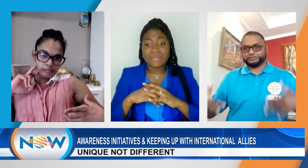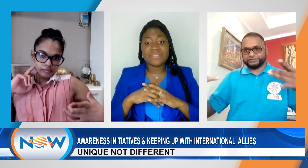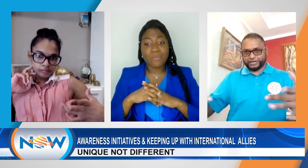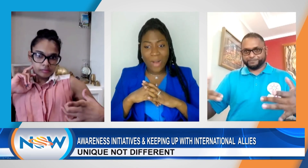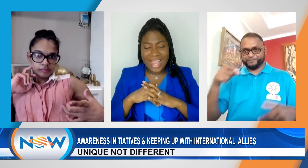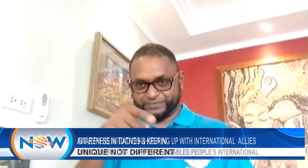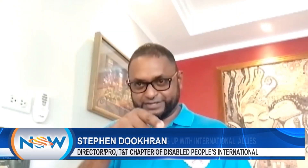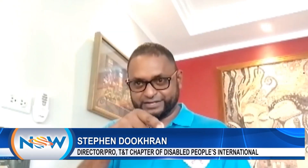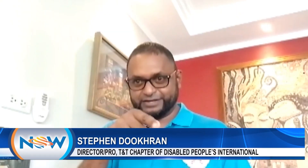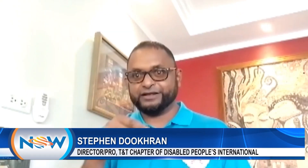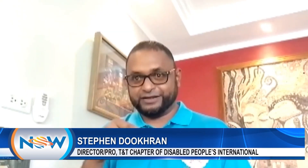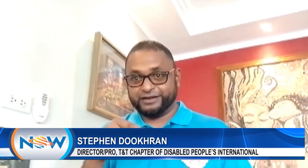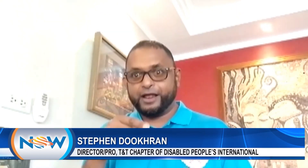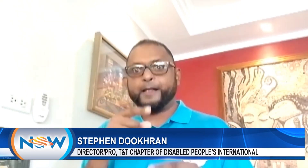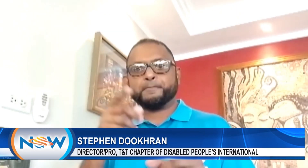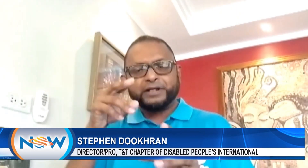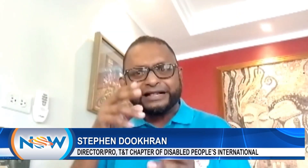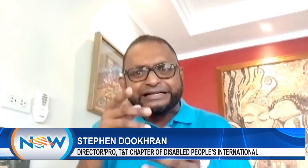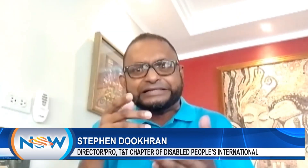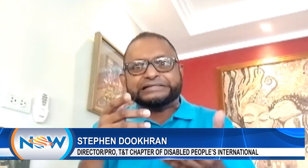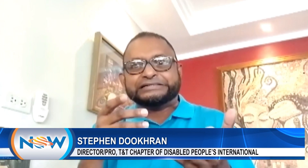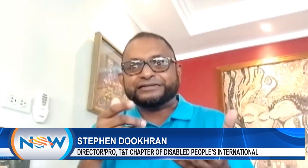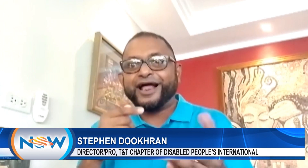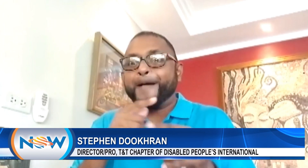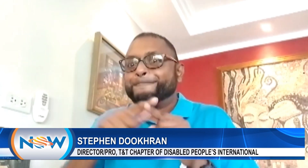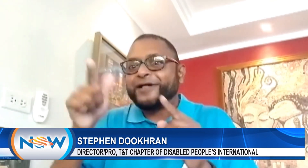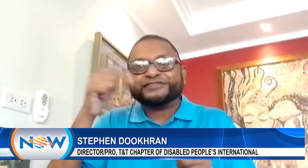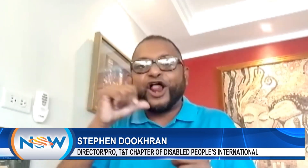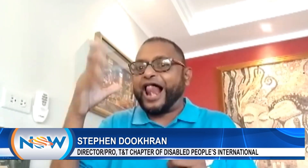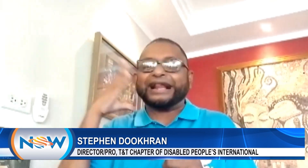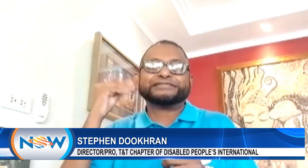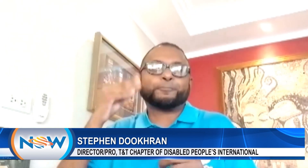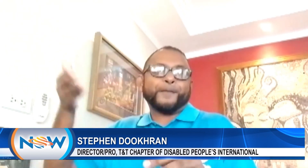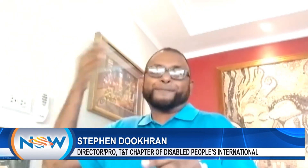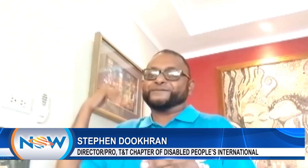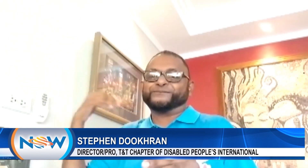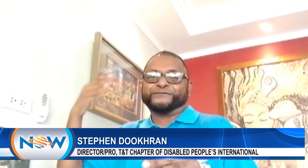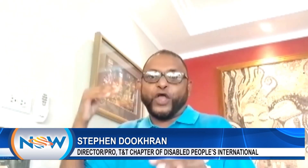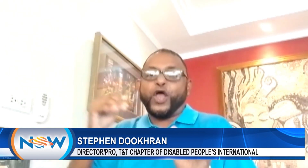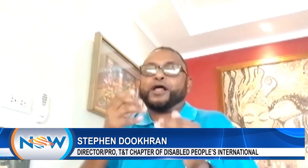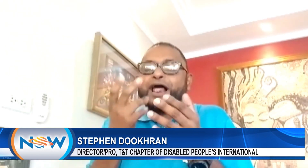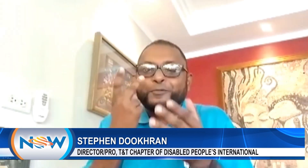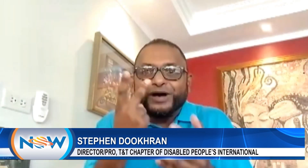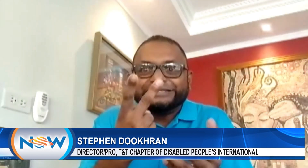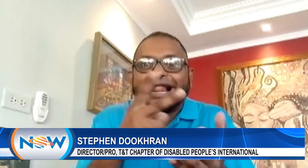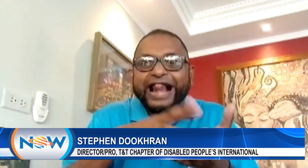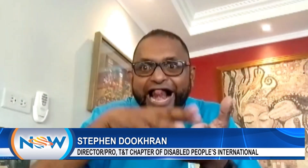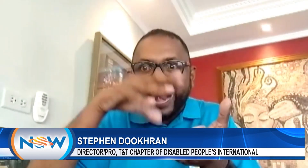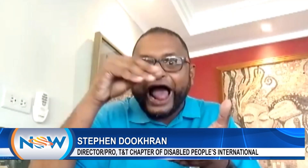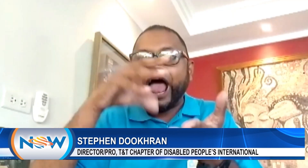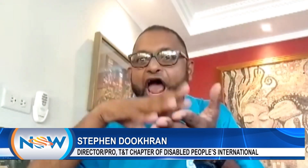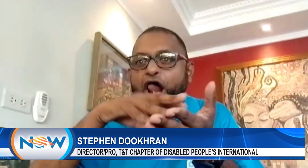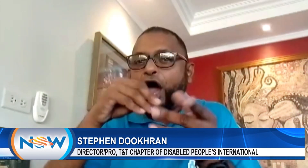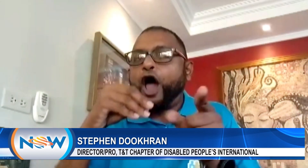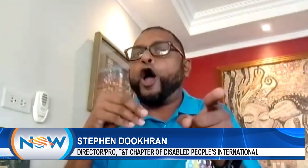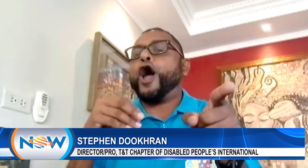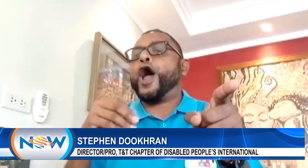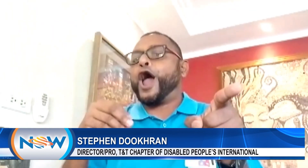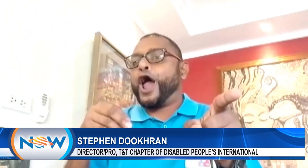some while ago, a while ago, yes, while, you know, dealing with politics, etc., there was a